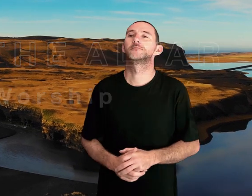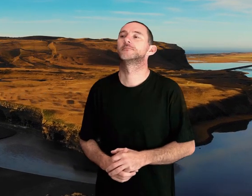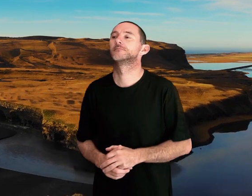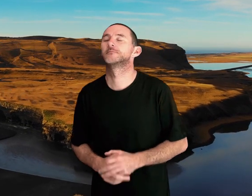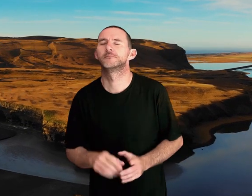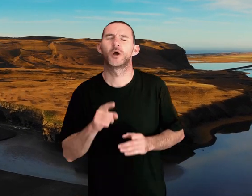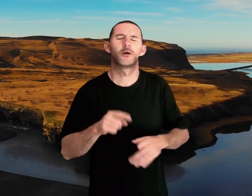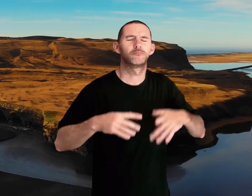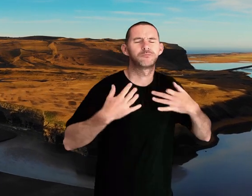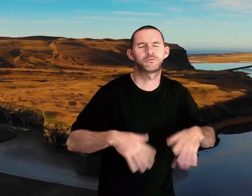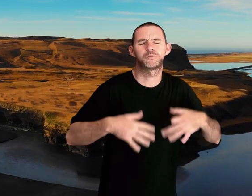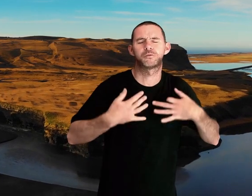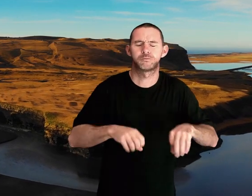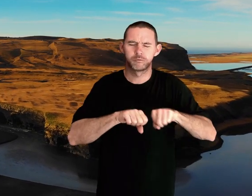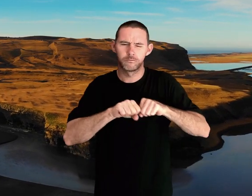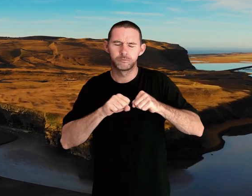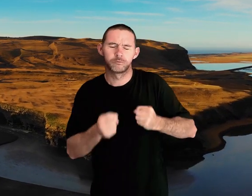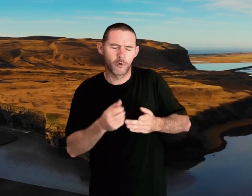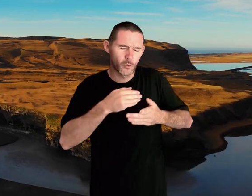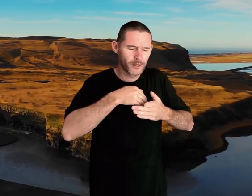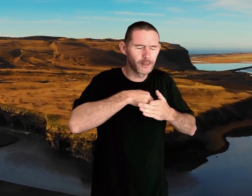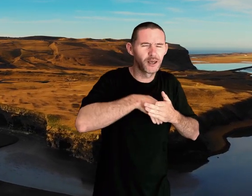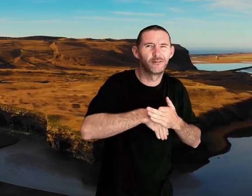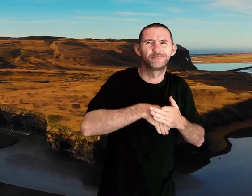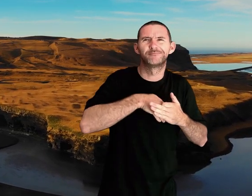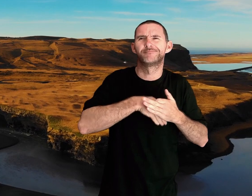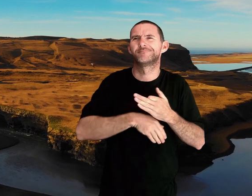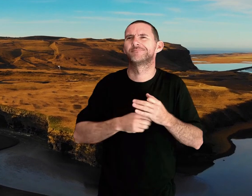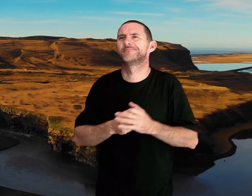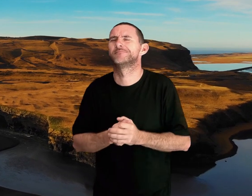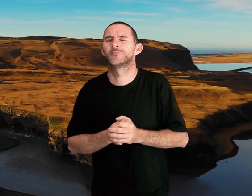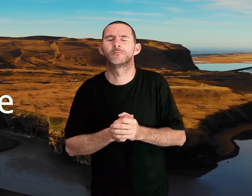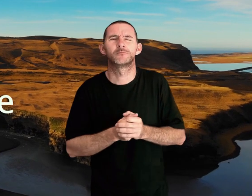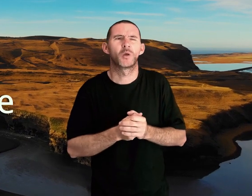Are you hurting and broken within?